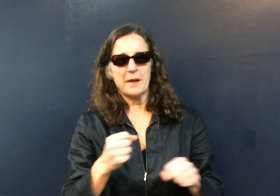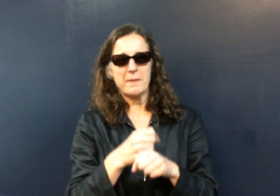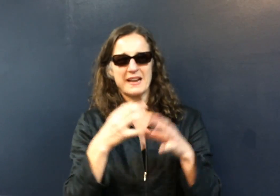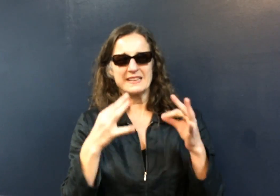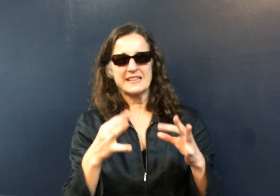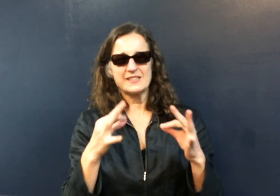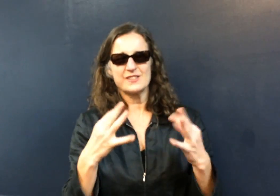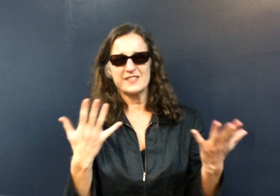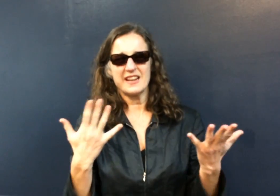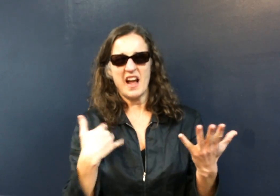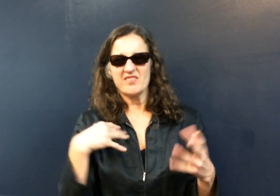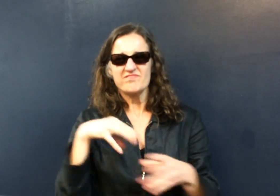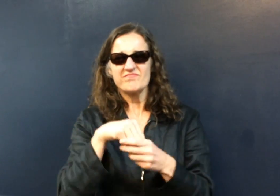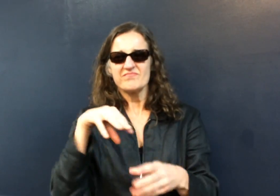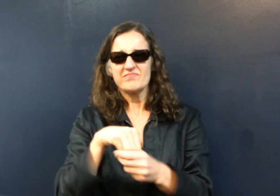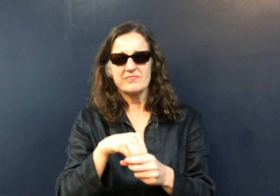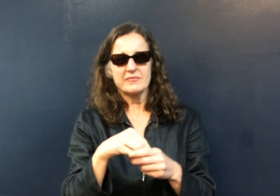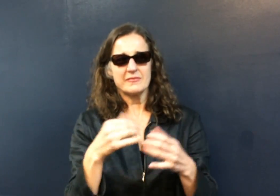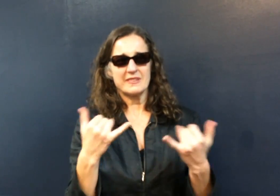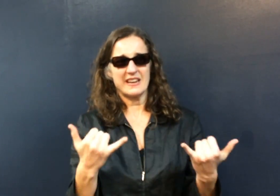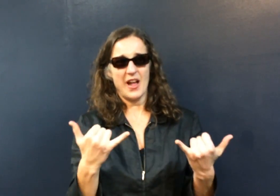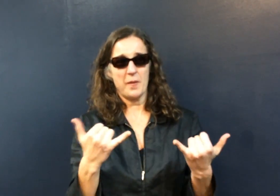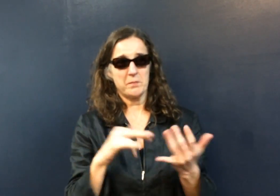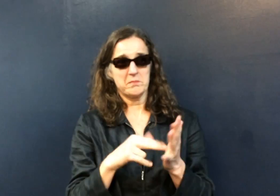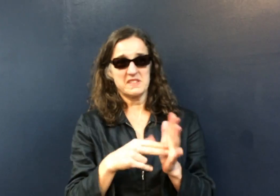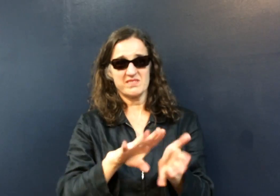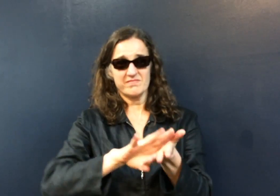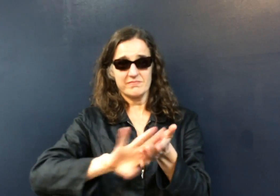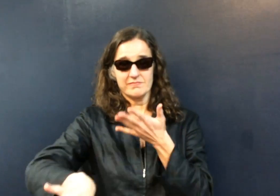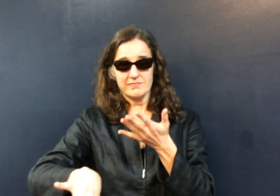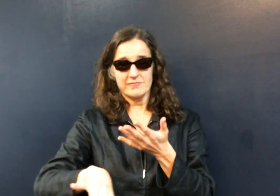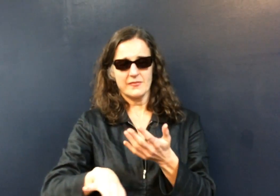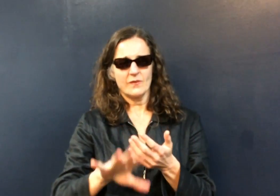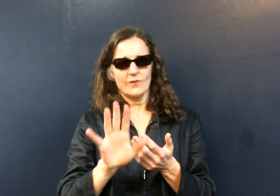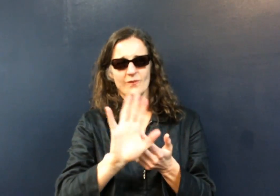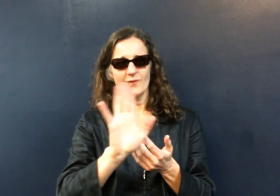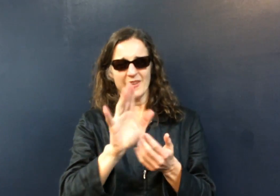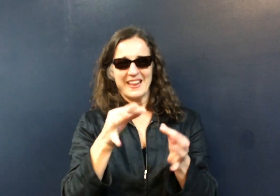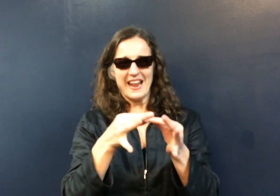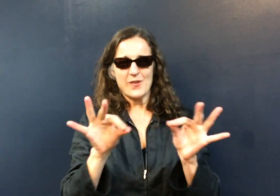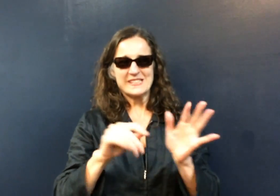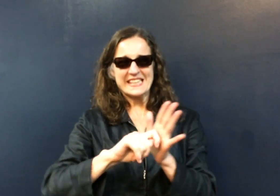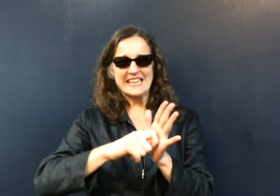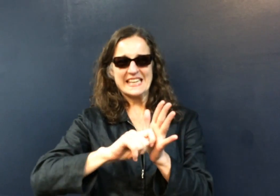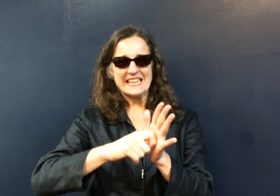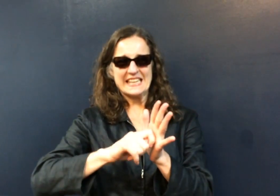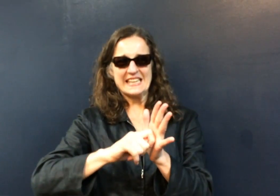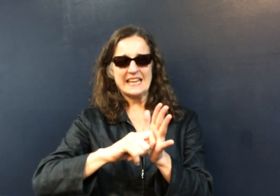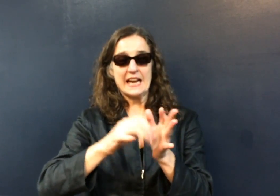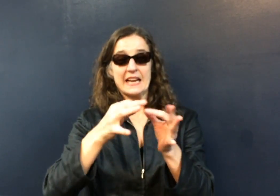decisions or be involved in communication. I felt excluded. Language is the key to inclusion.